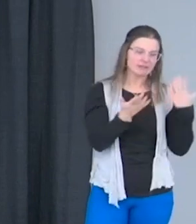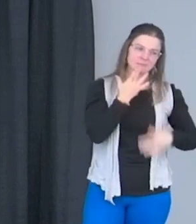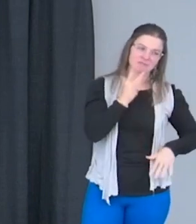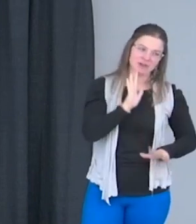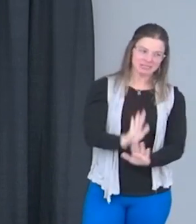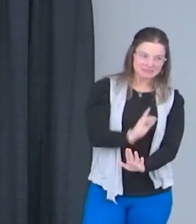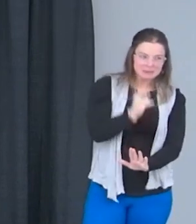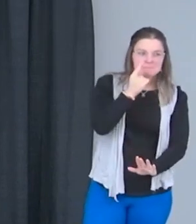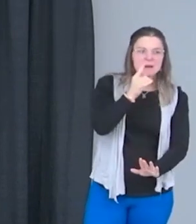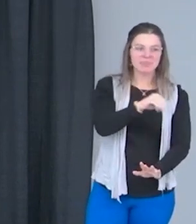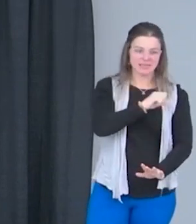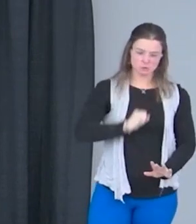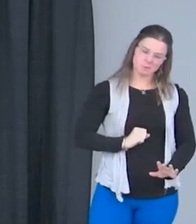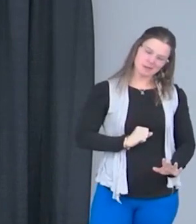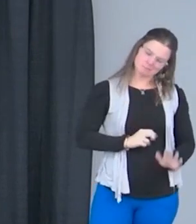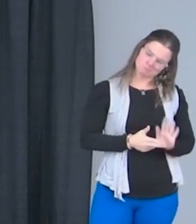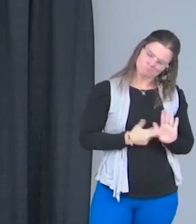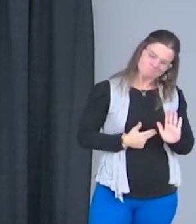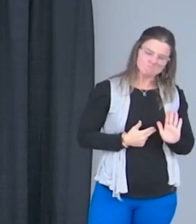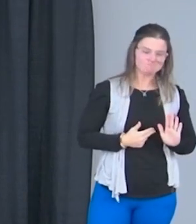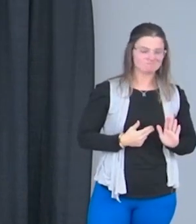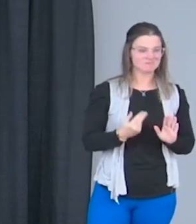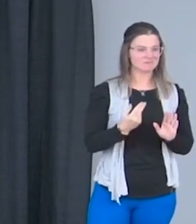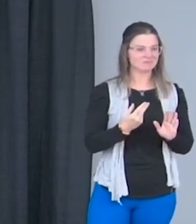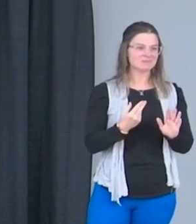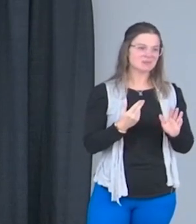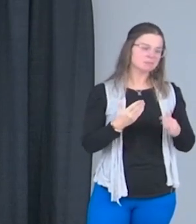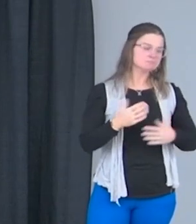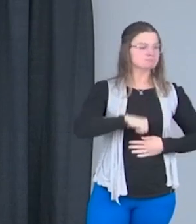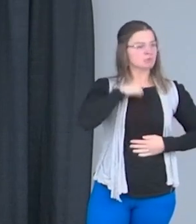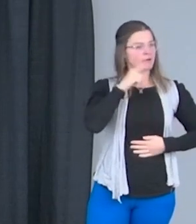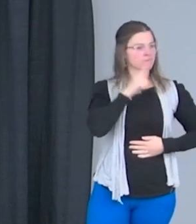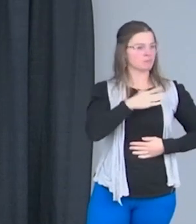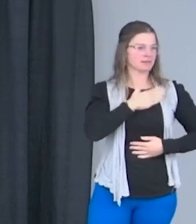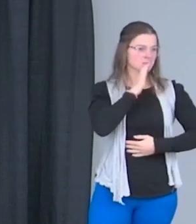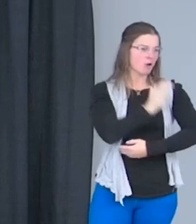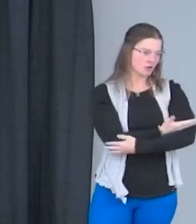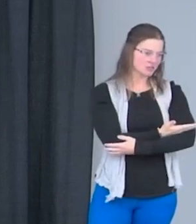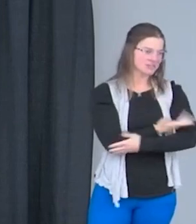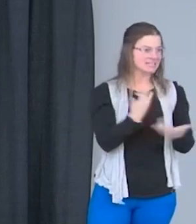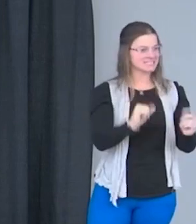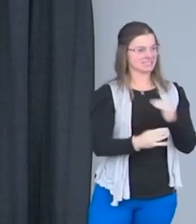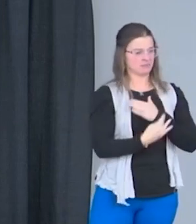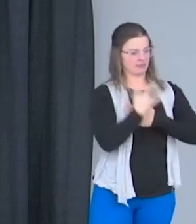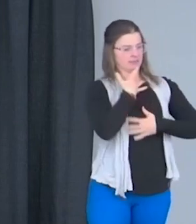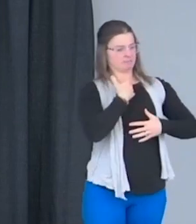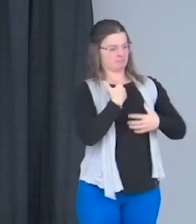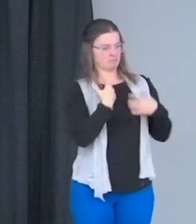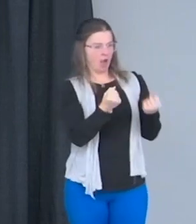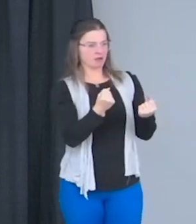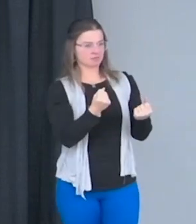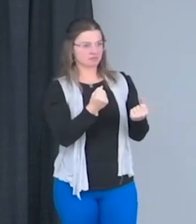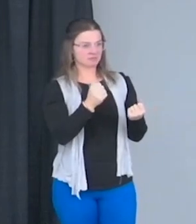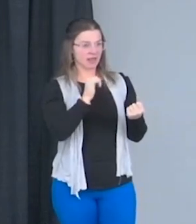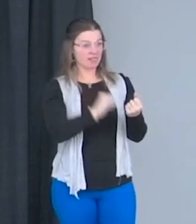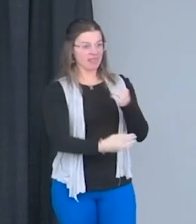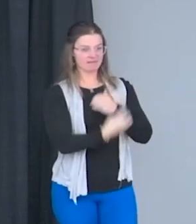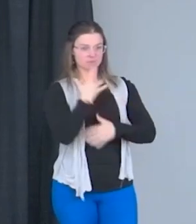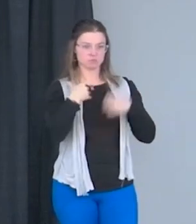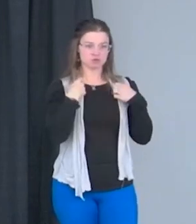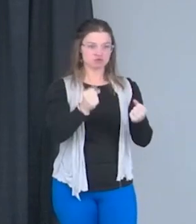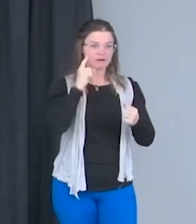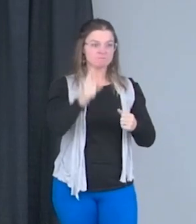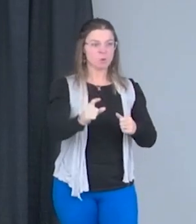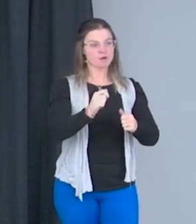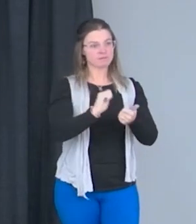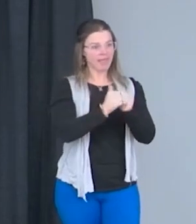I wore that cake proudly for my daughter, and I still do. And that's what gave me that strength of that athlete that you saw. That's what gave me